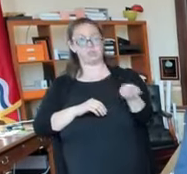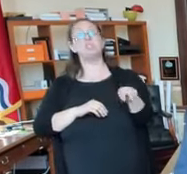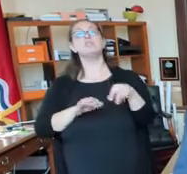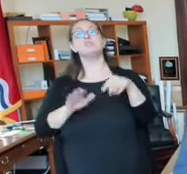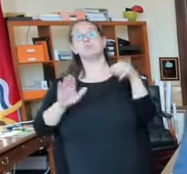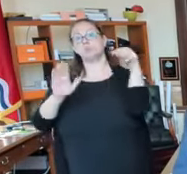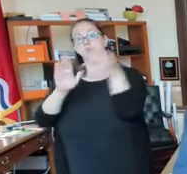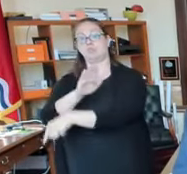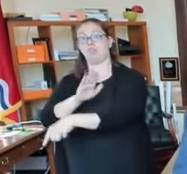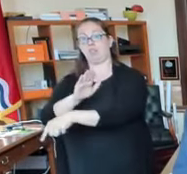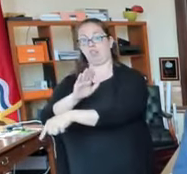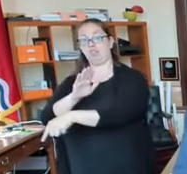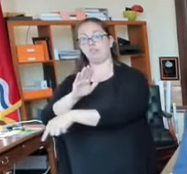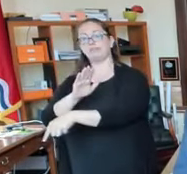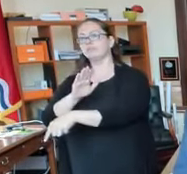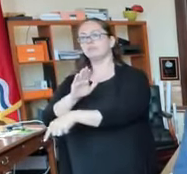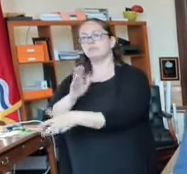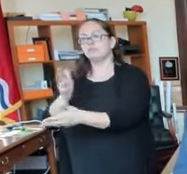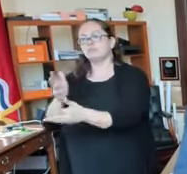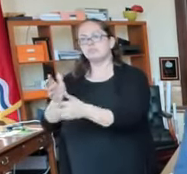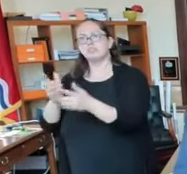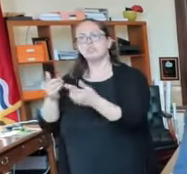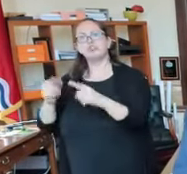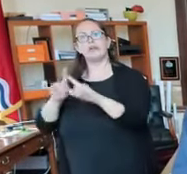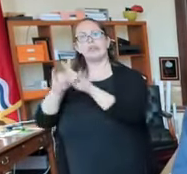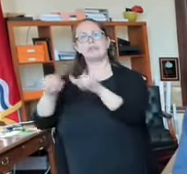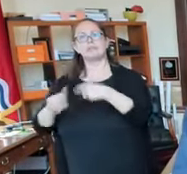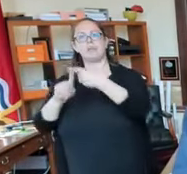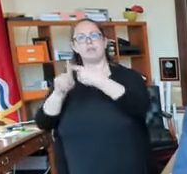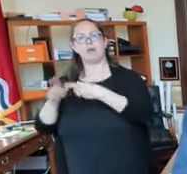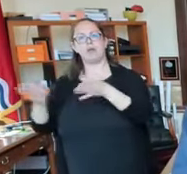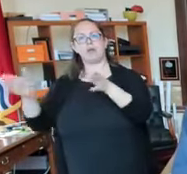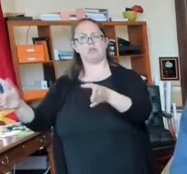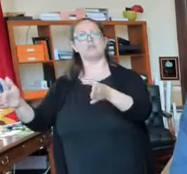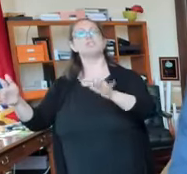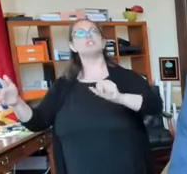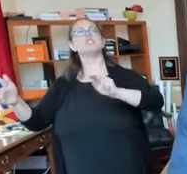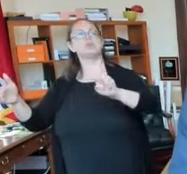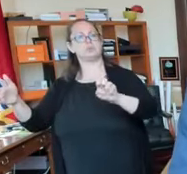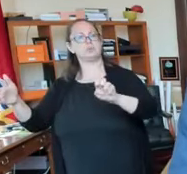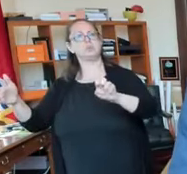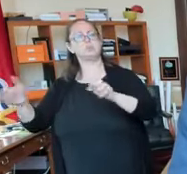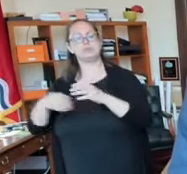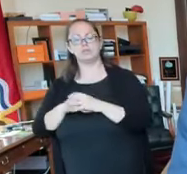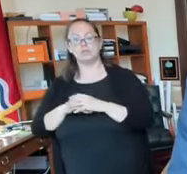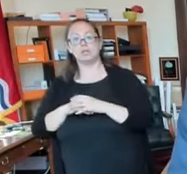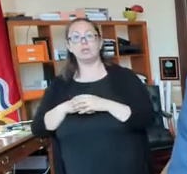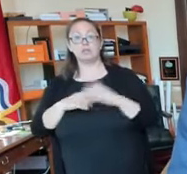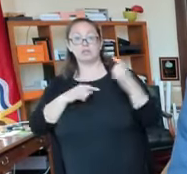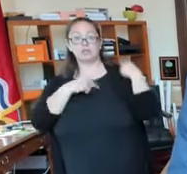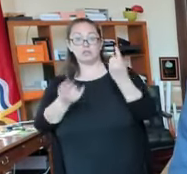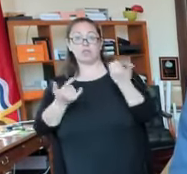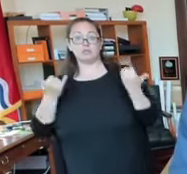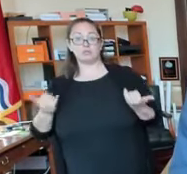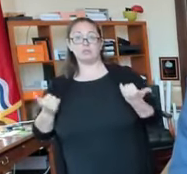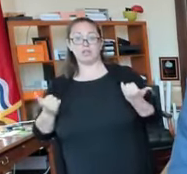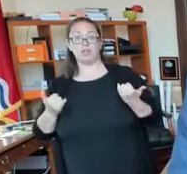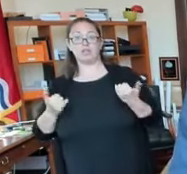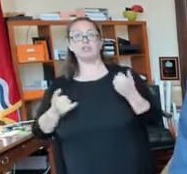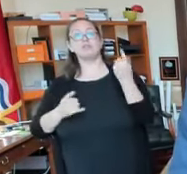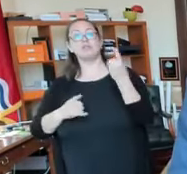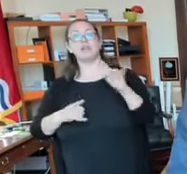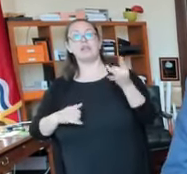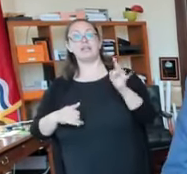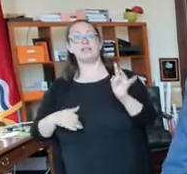for the exact same period in June. As of today, we have arrested 18 people